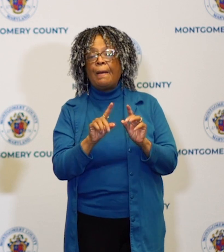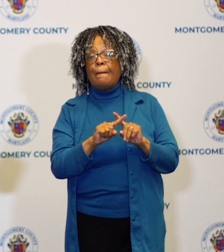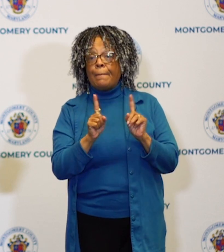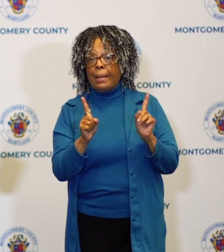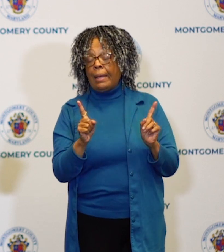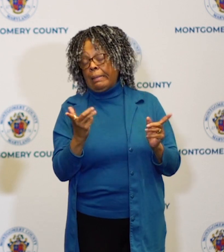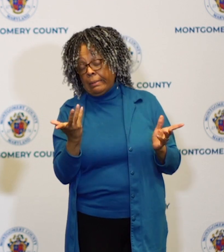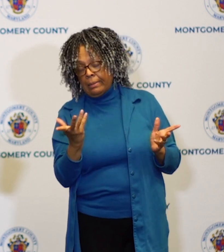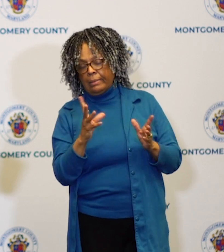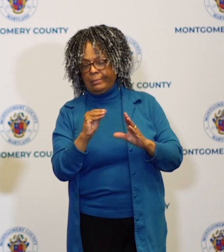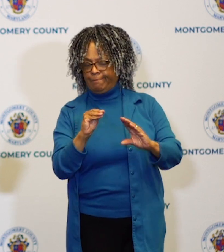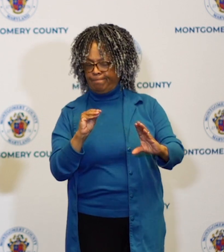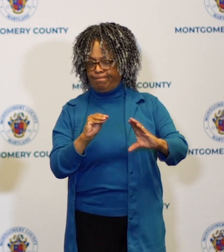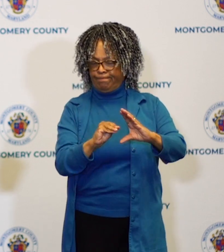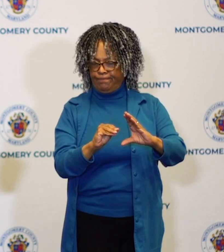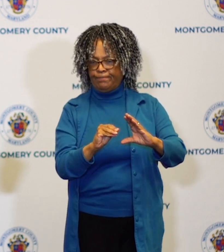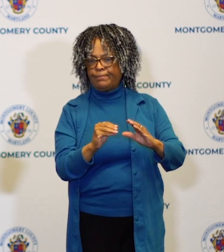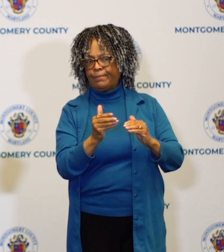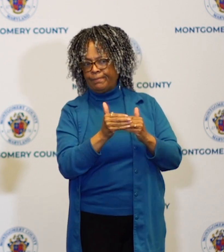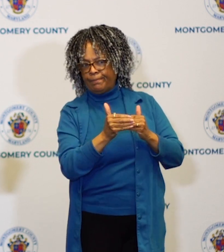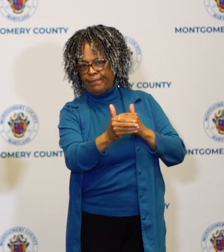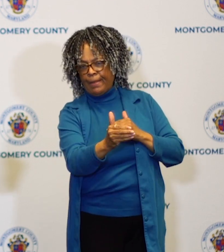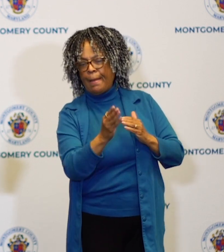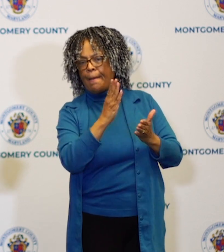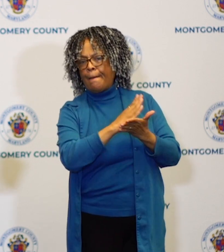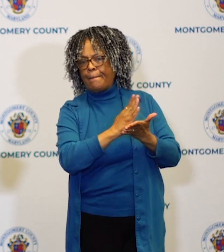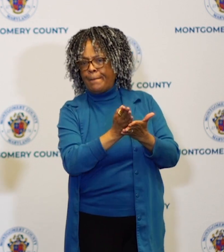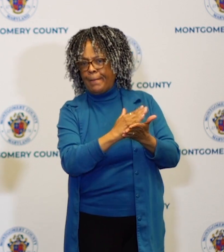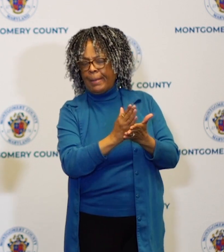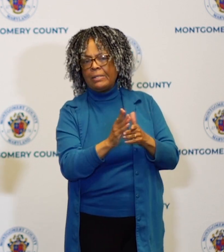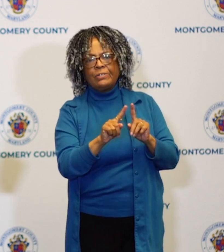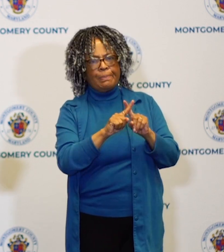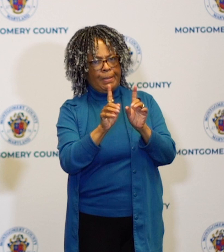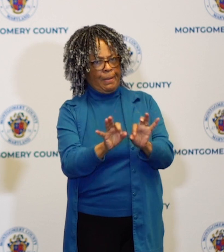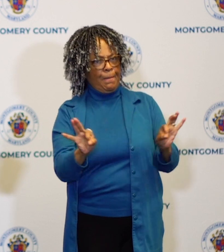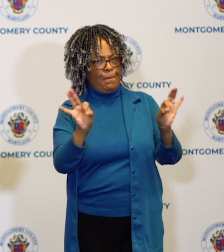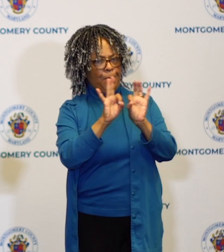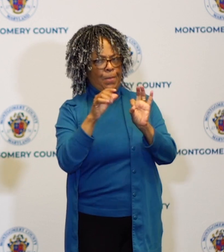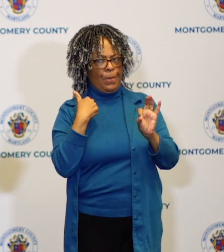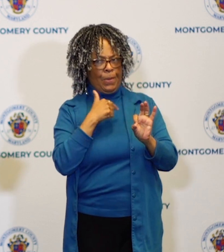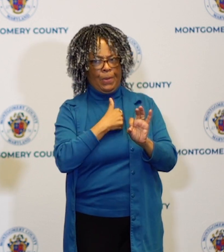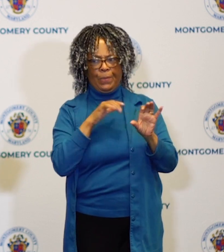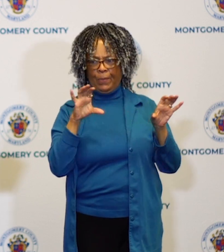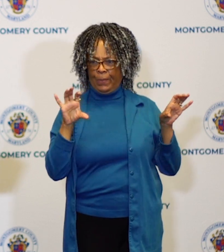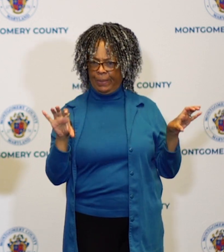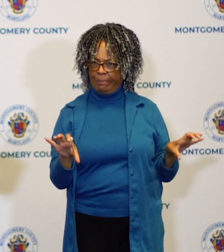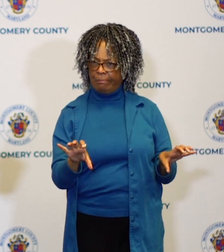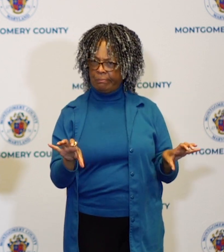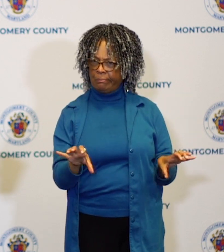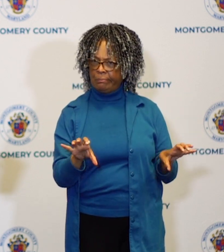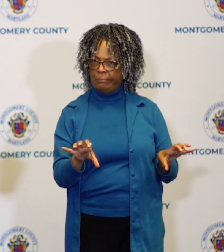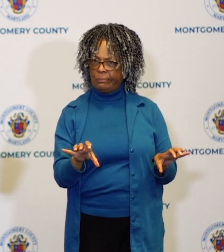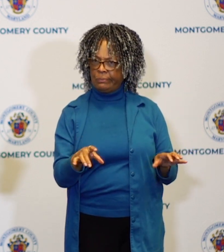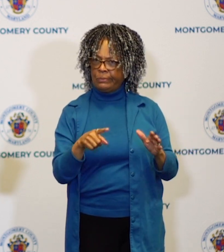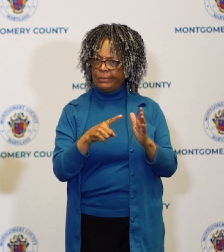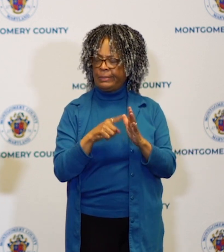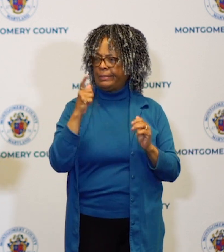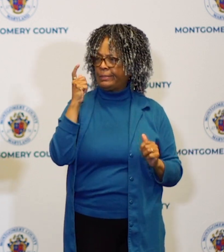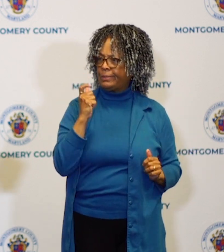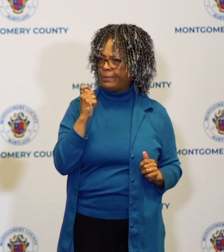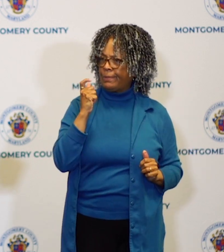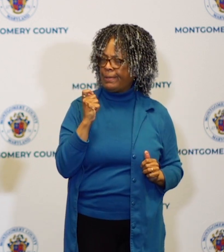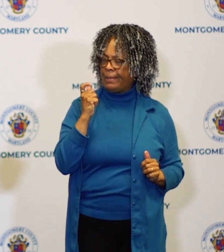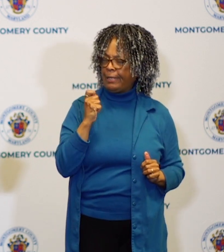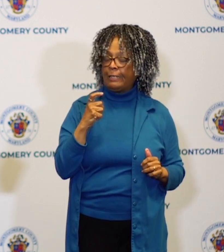the coming budget this will not be a hard decision either these are things we have to do we don't have a choice at this point this has gotten